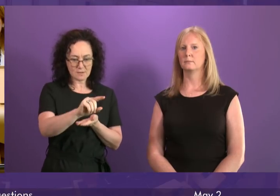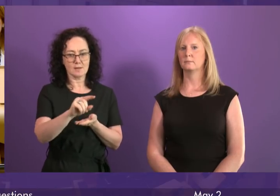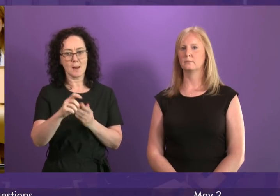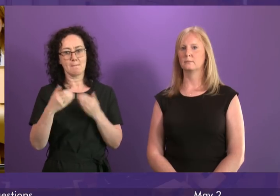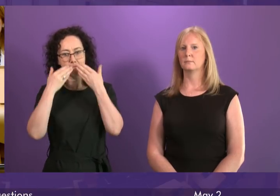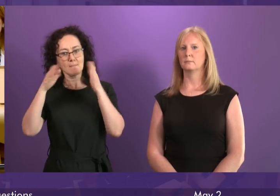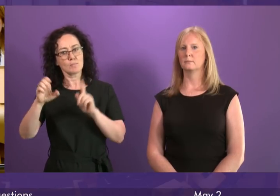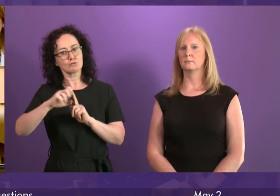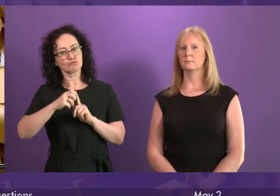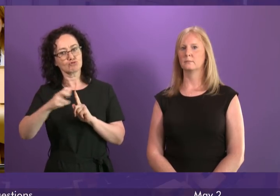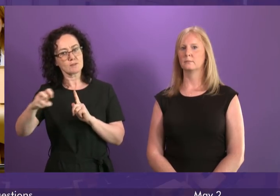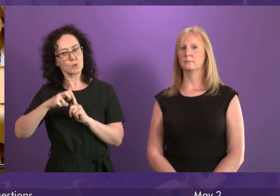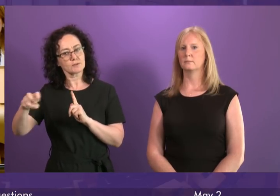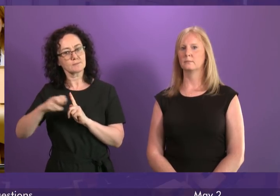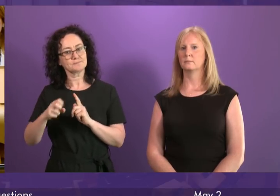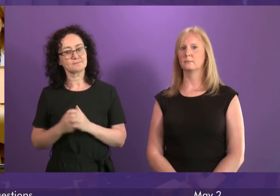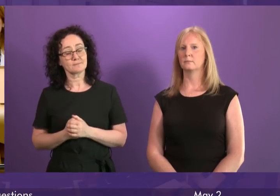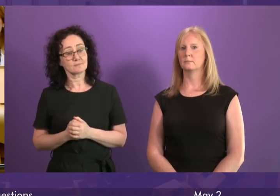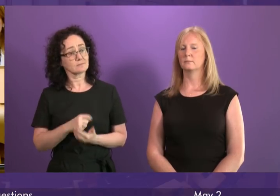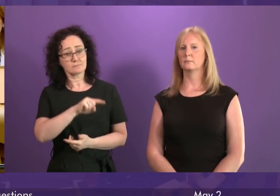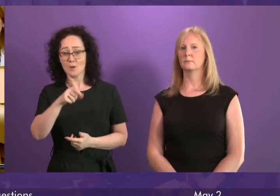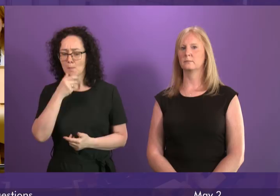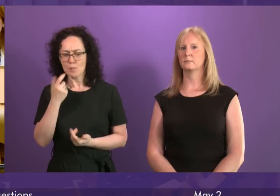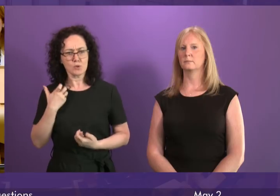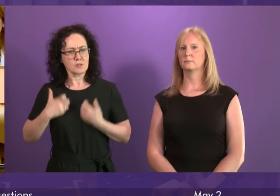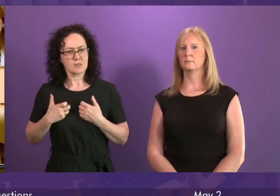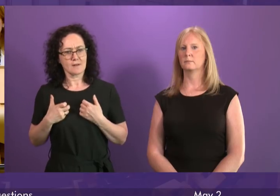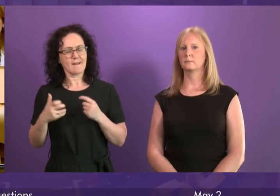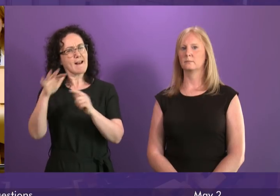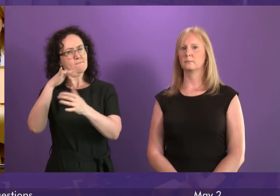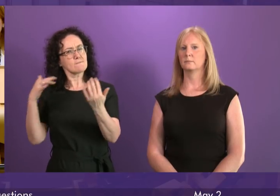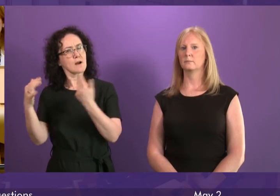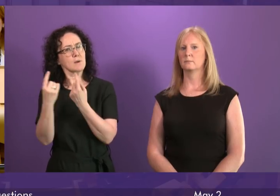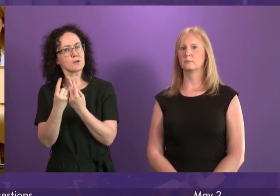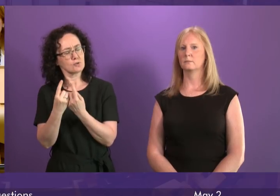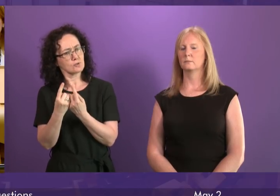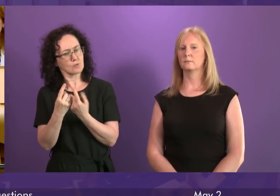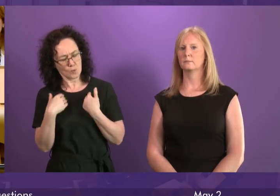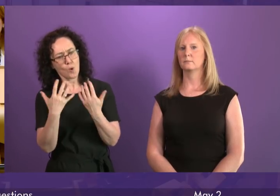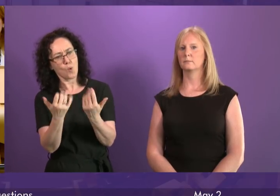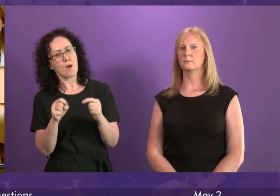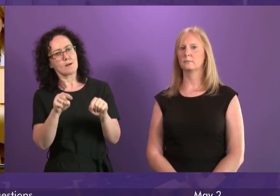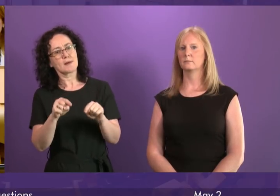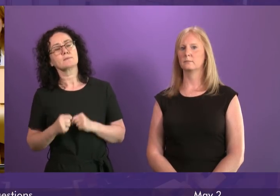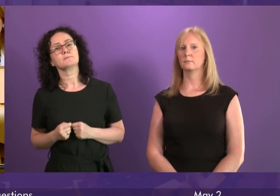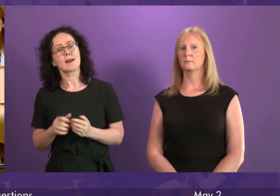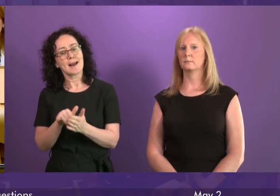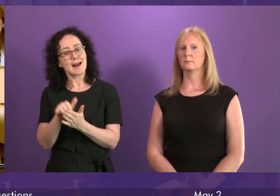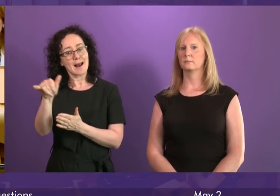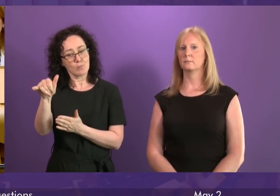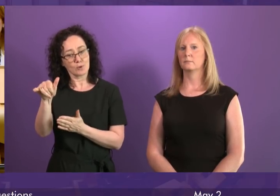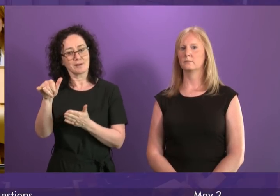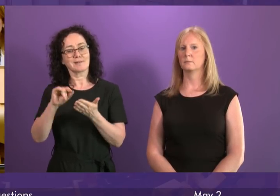that is welcomed by those who care about the environment. In terms of air departure task, it is not